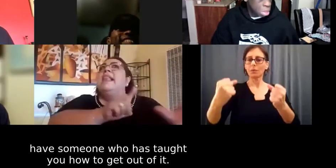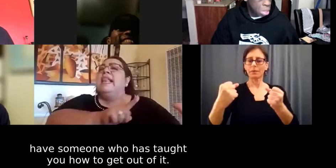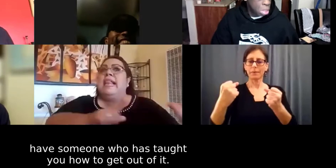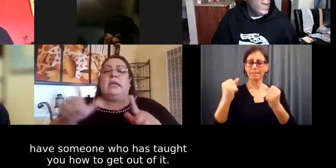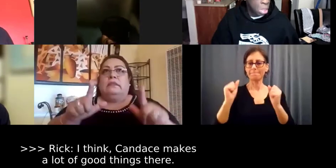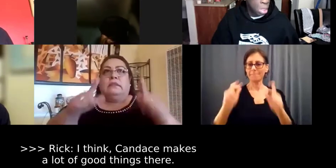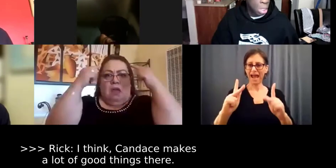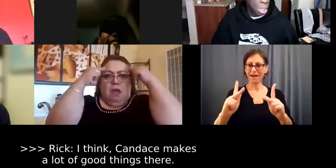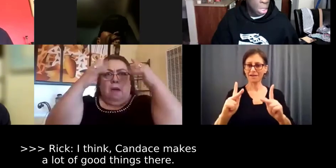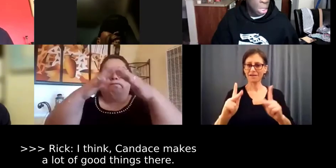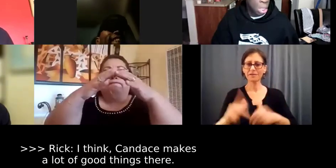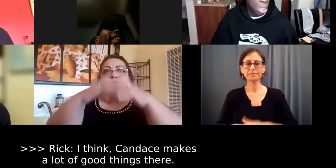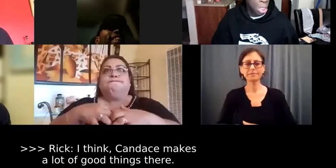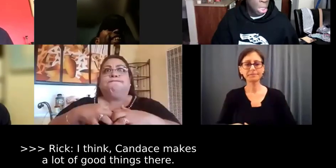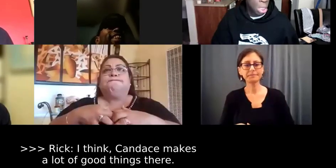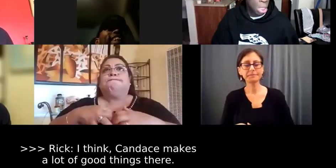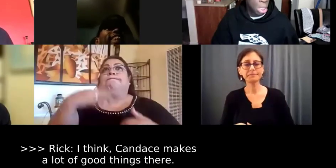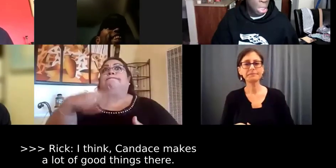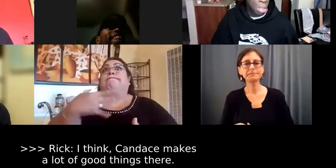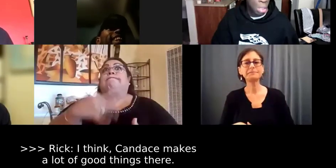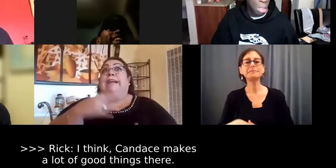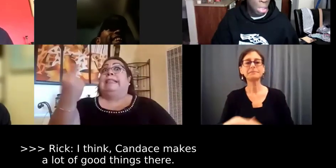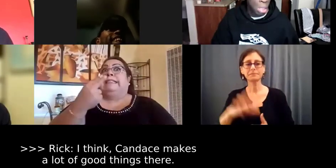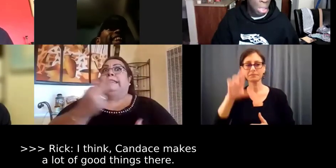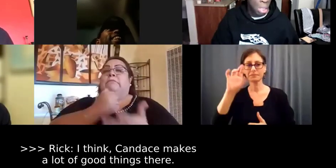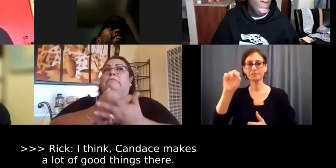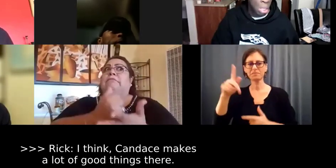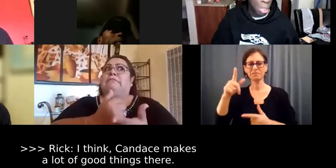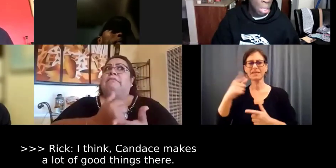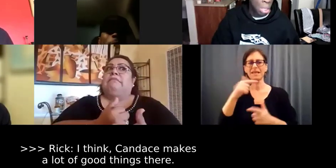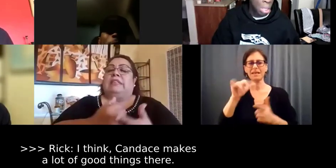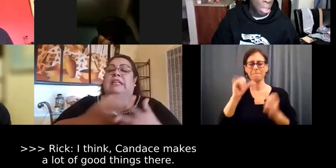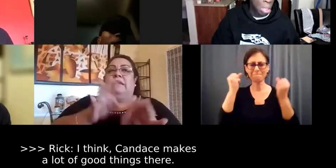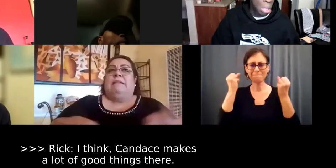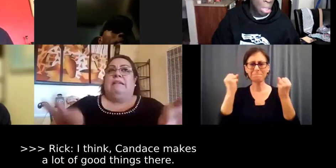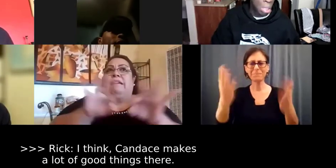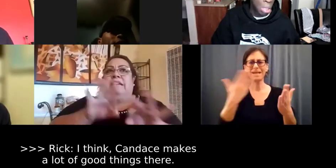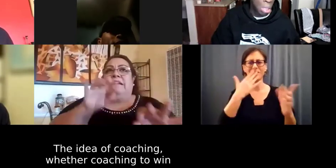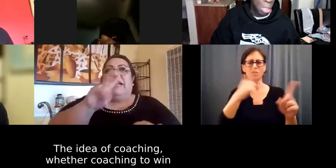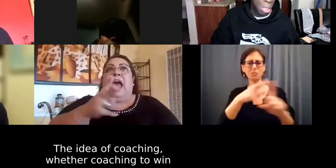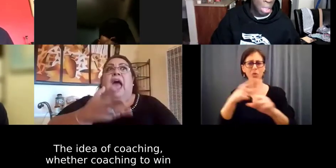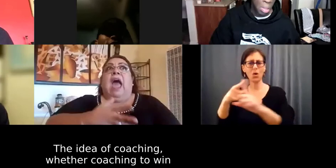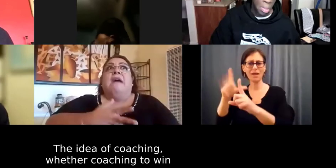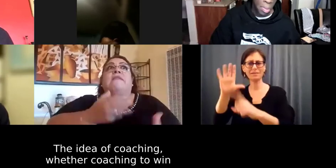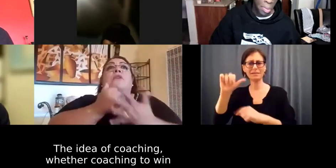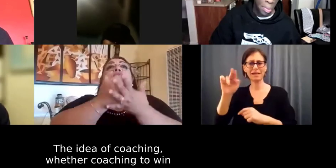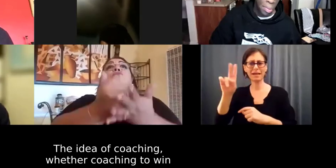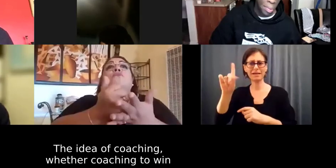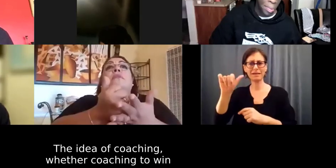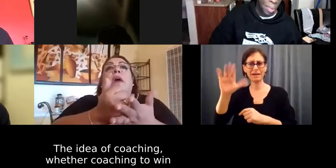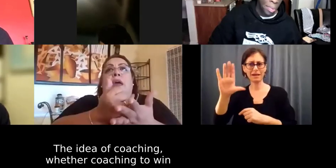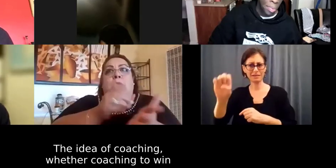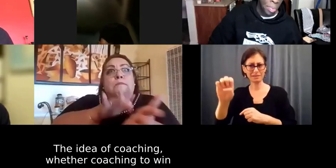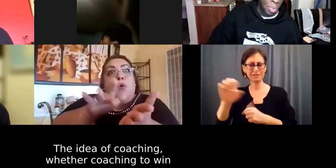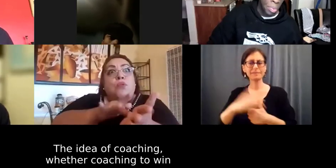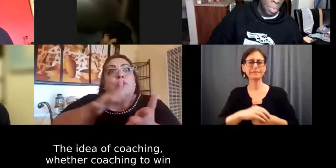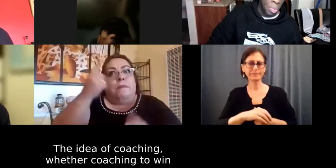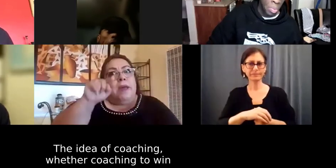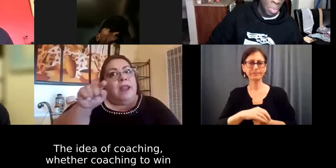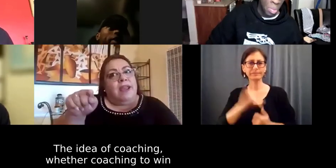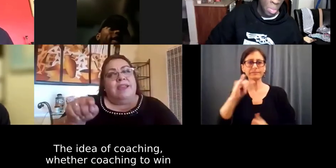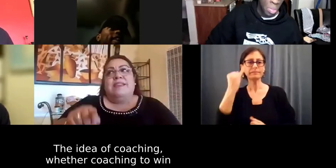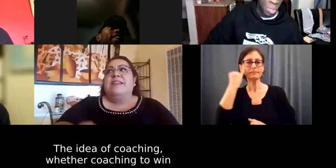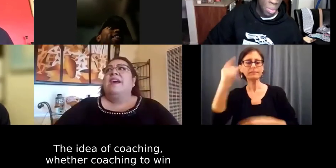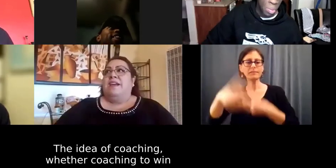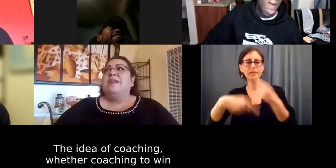Um, yeah, I, I, I think it can, this makes a lot of good points there. The idea of, I mean, the idea of